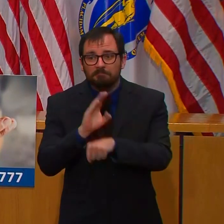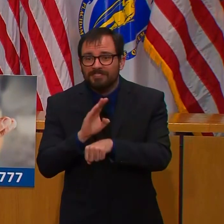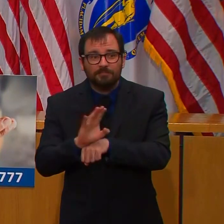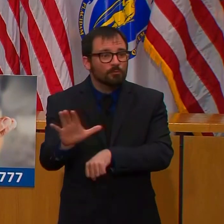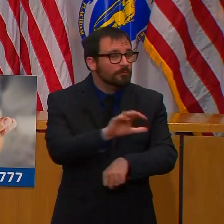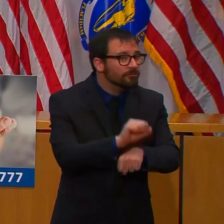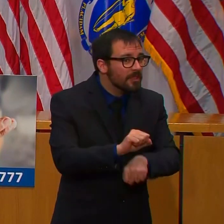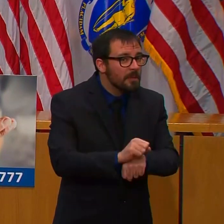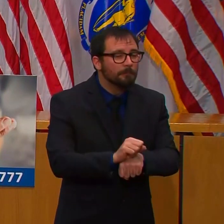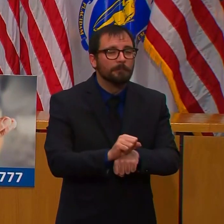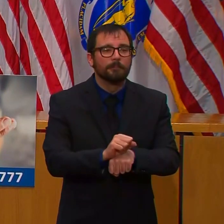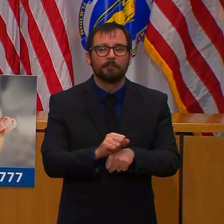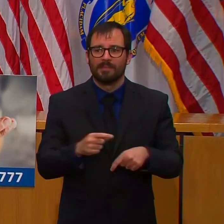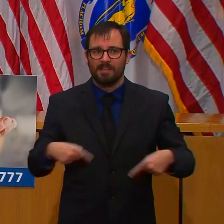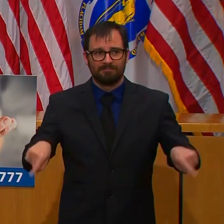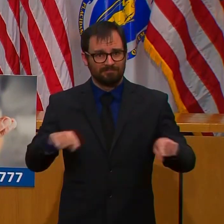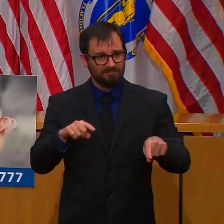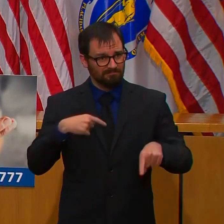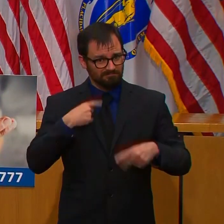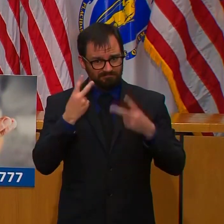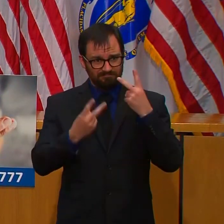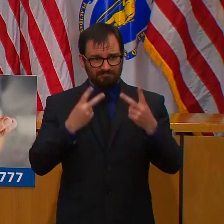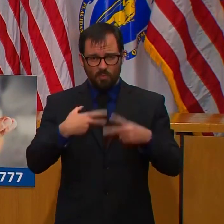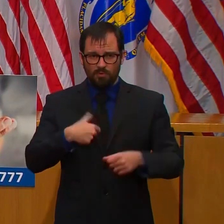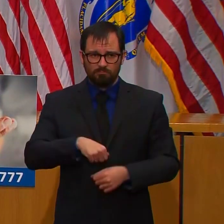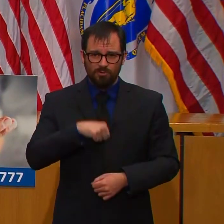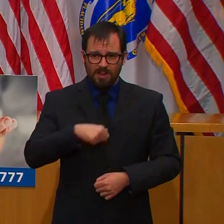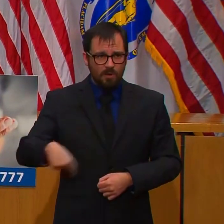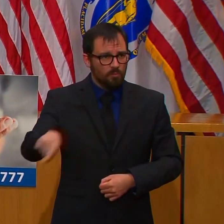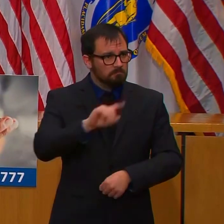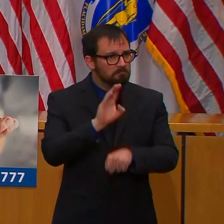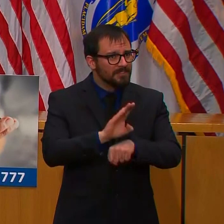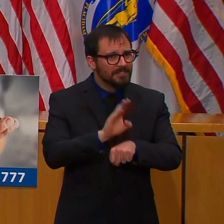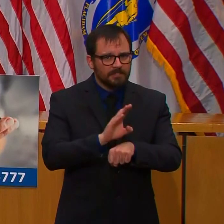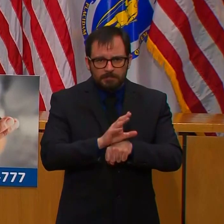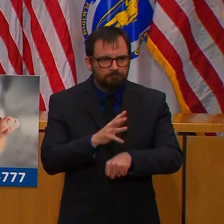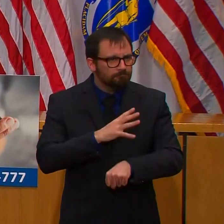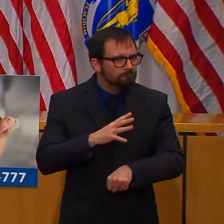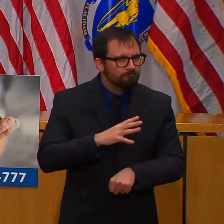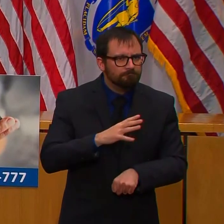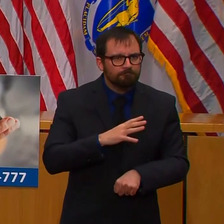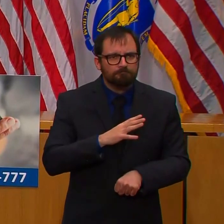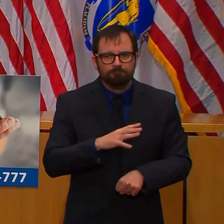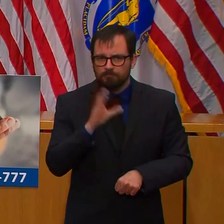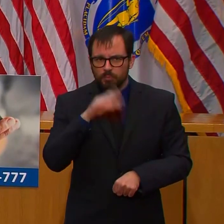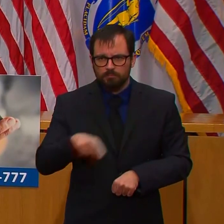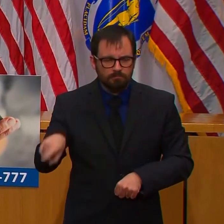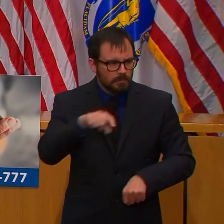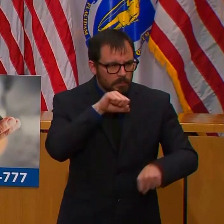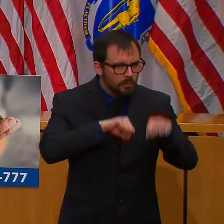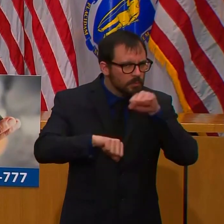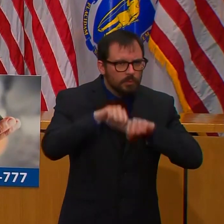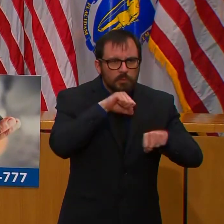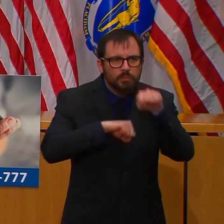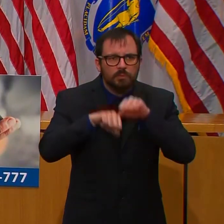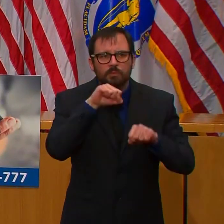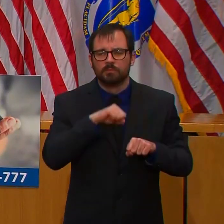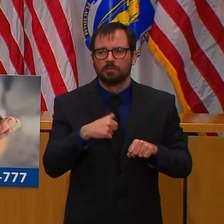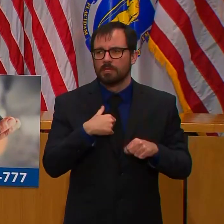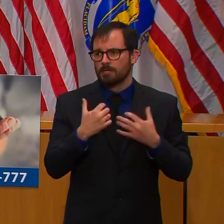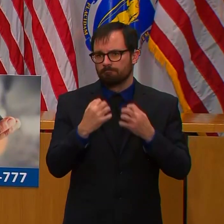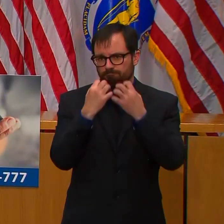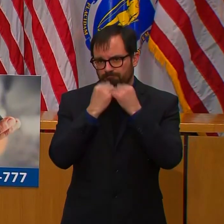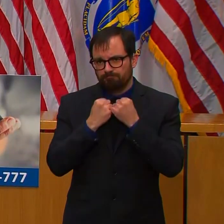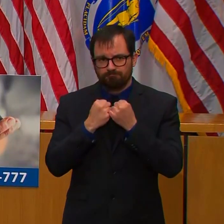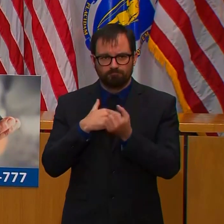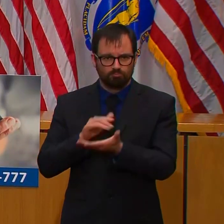it has not been an easy time, and we respect that. And we know that today's news won't make it